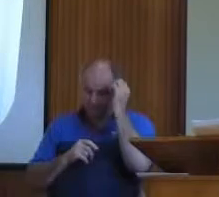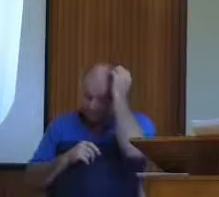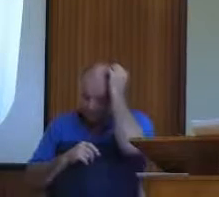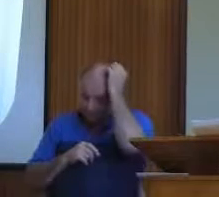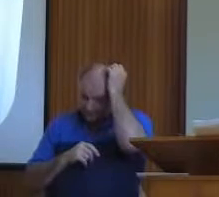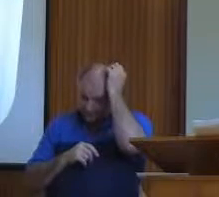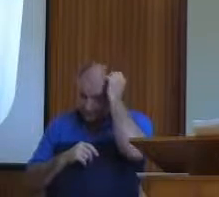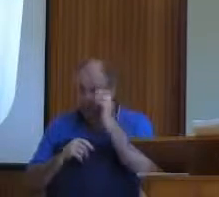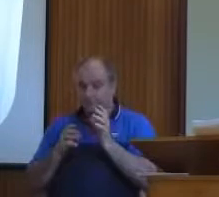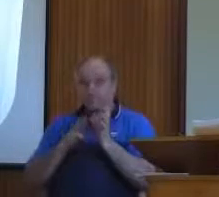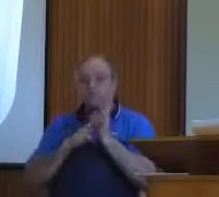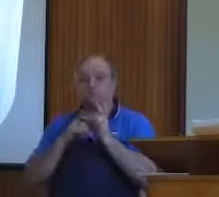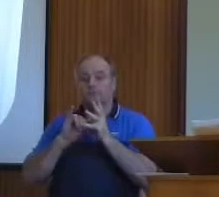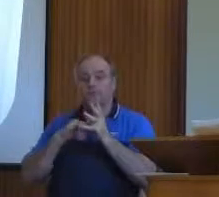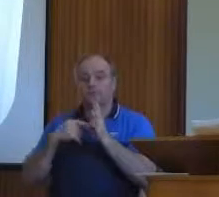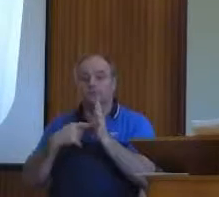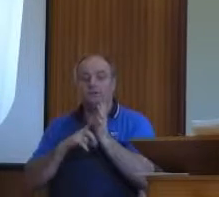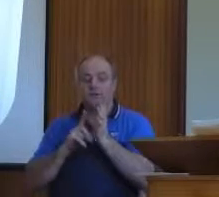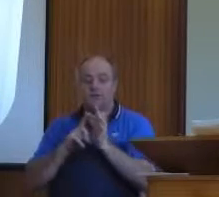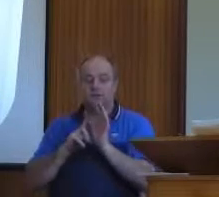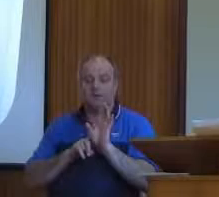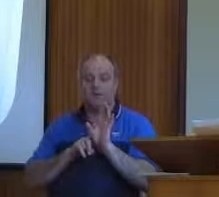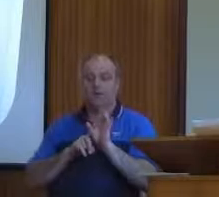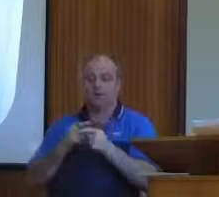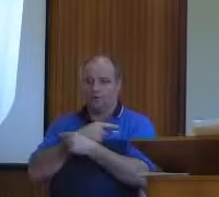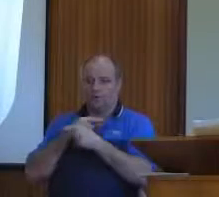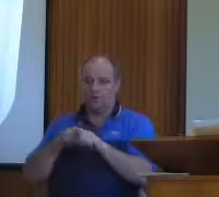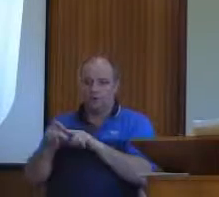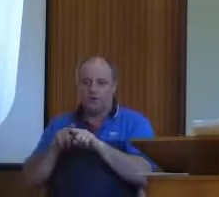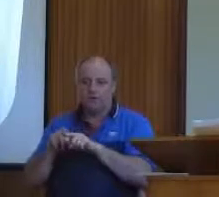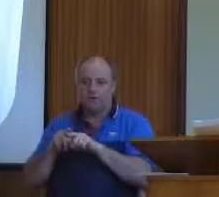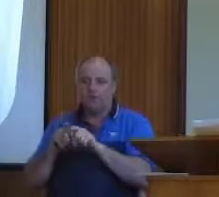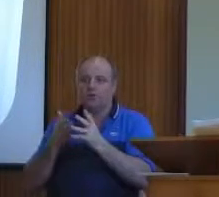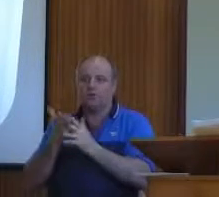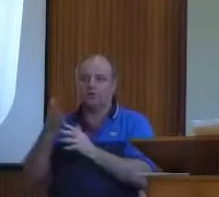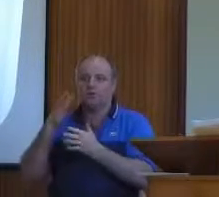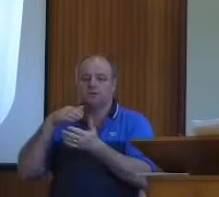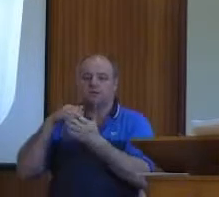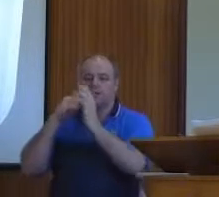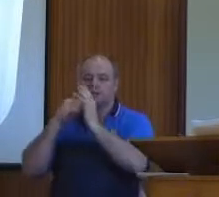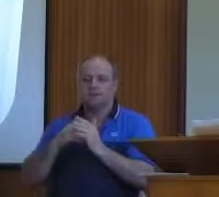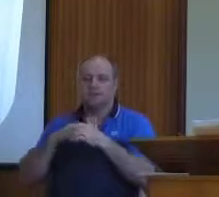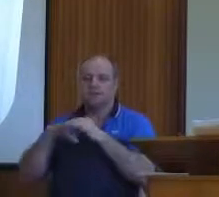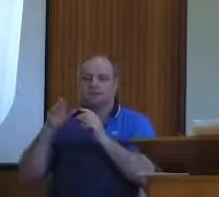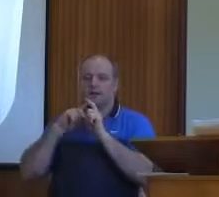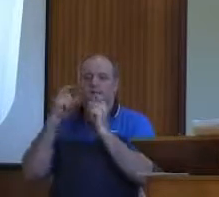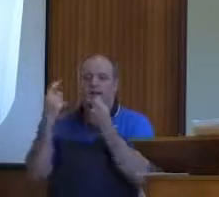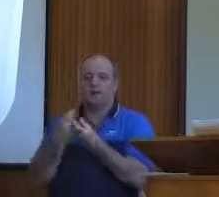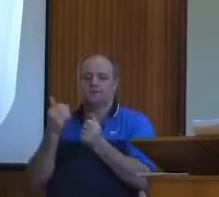today by sitting in a classroom and listening to someone up front talking while we dream